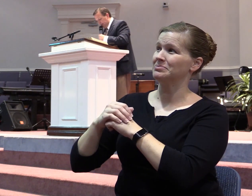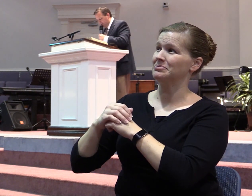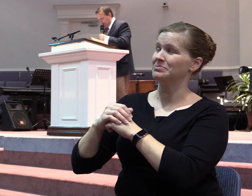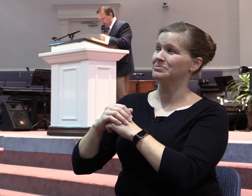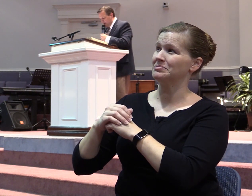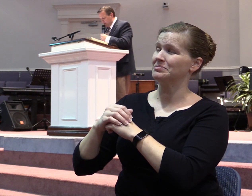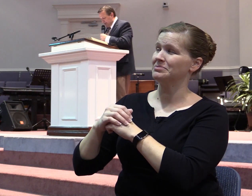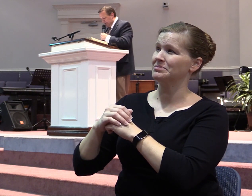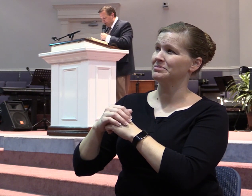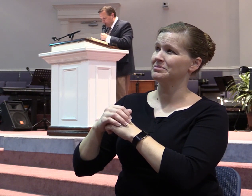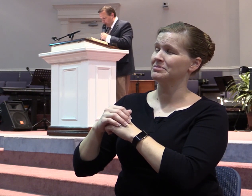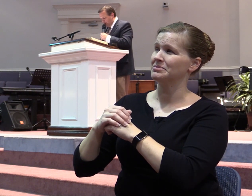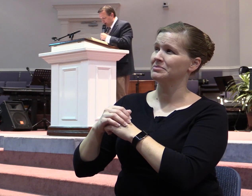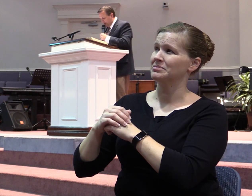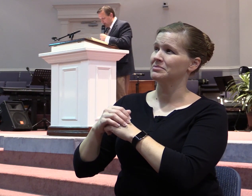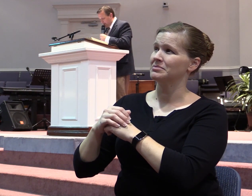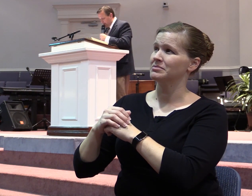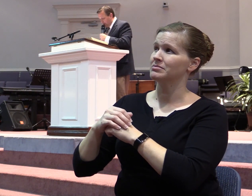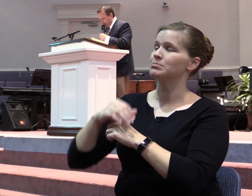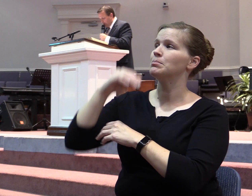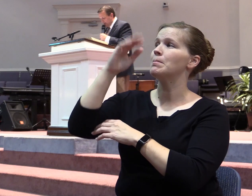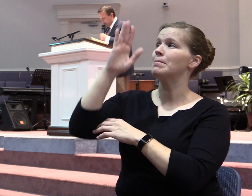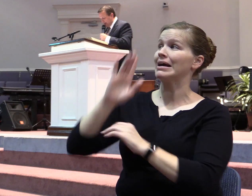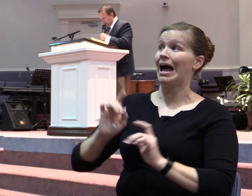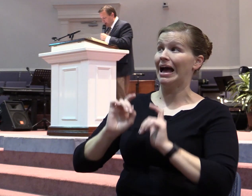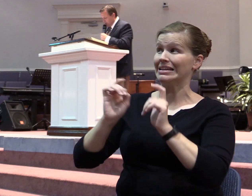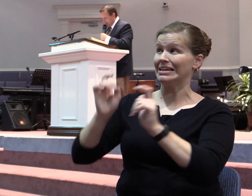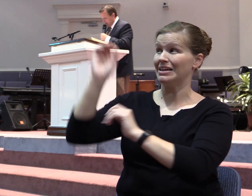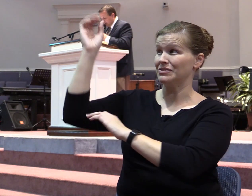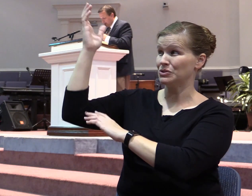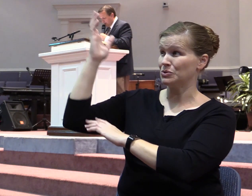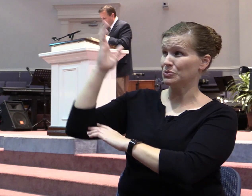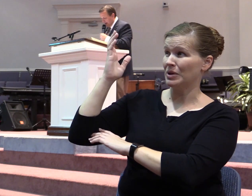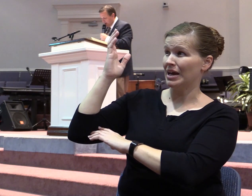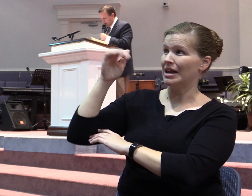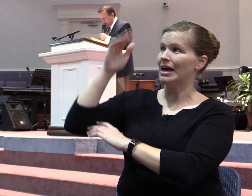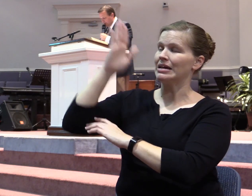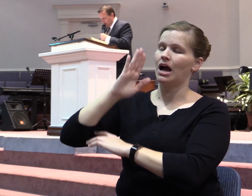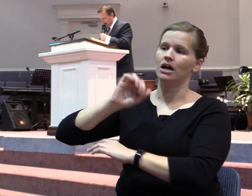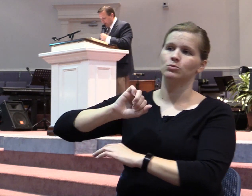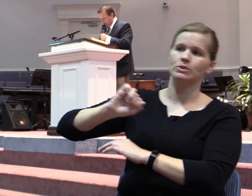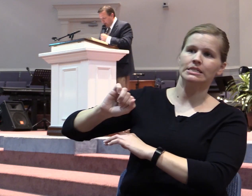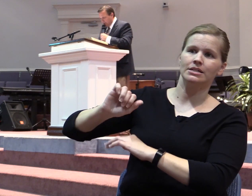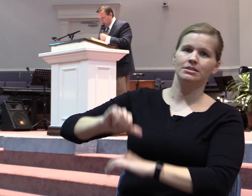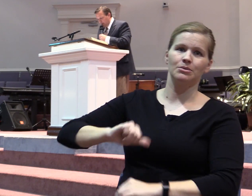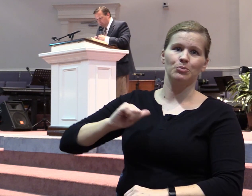envy, but he giveth more grace? Wherefore he saith, God resisteth the proud, but giveth grace to the humble.